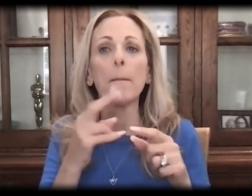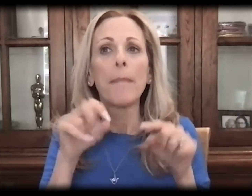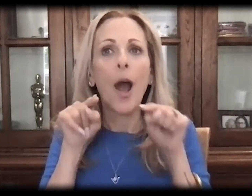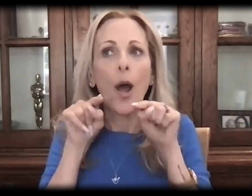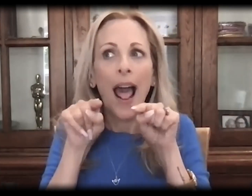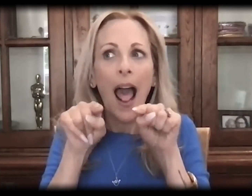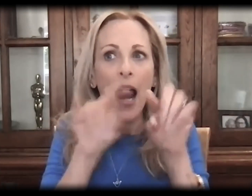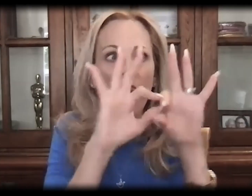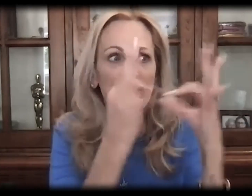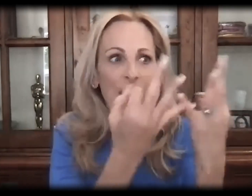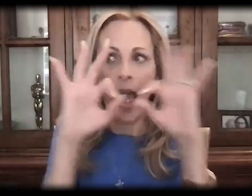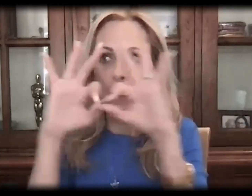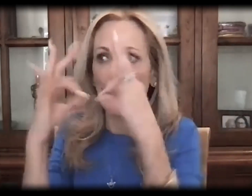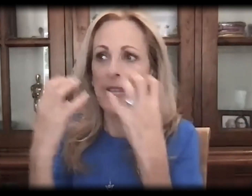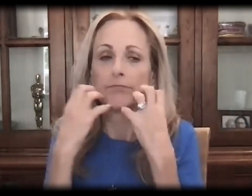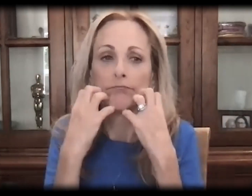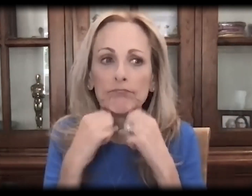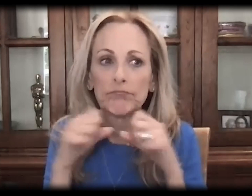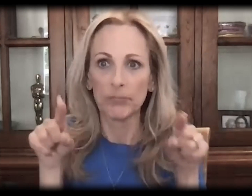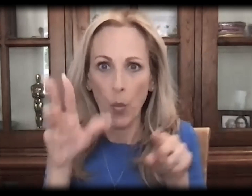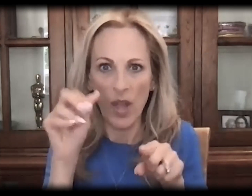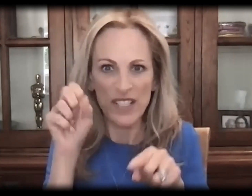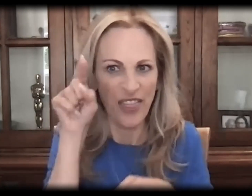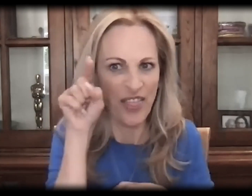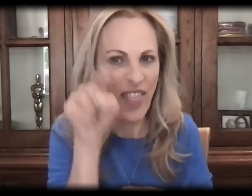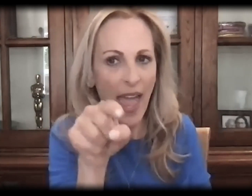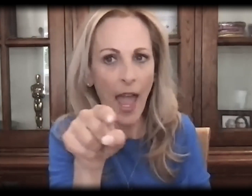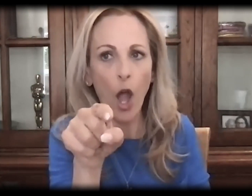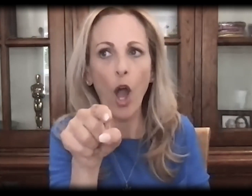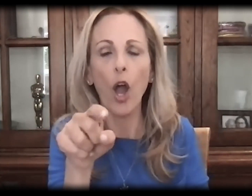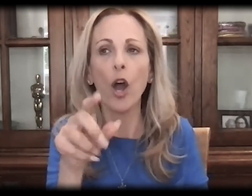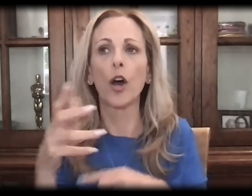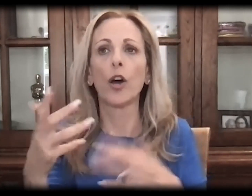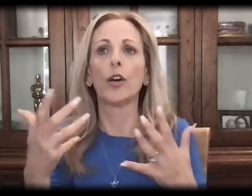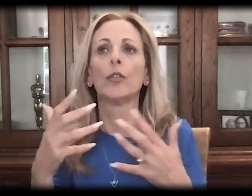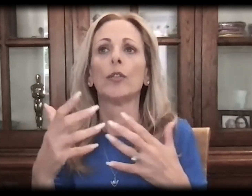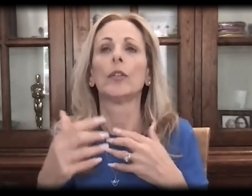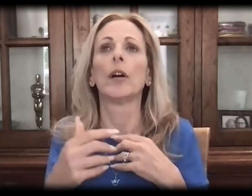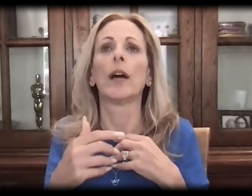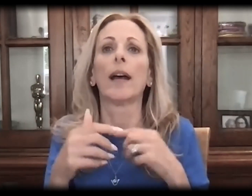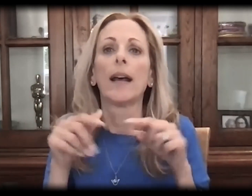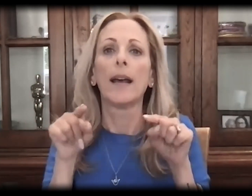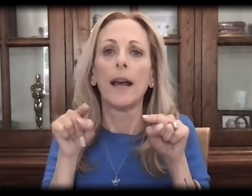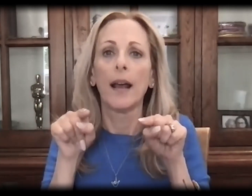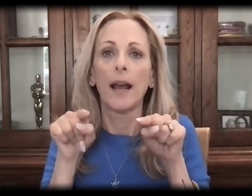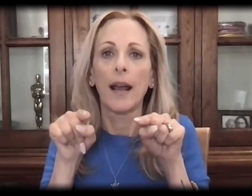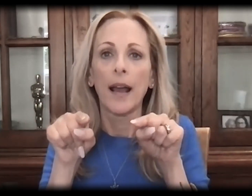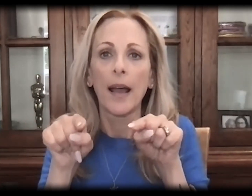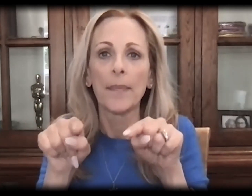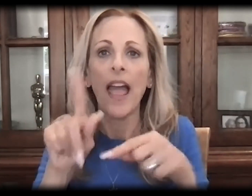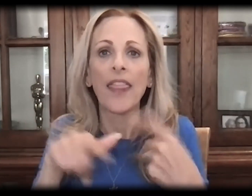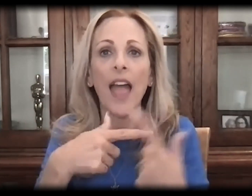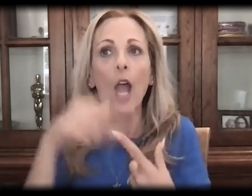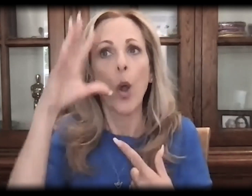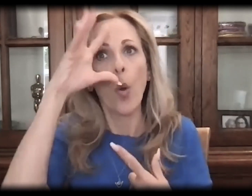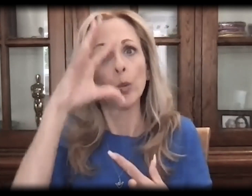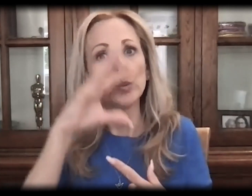But then who suddenly, I mean, here we're talking about my life and Dorothy's life. And then